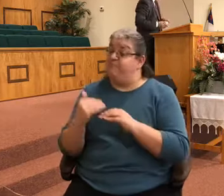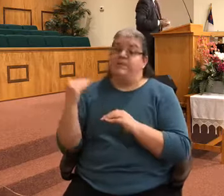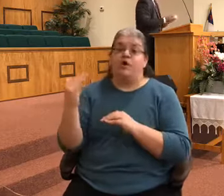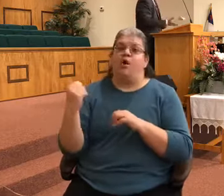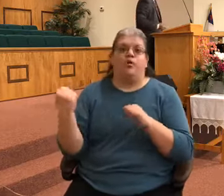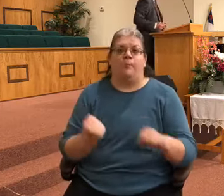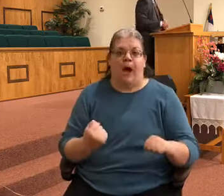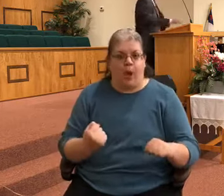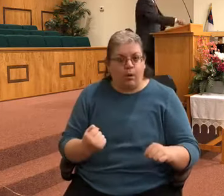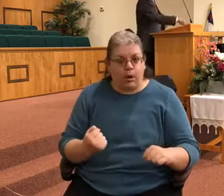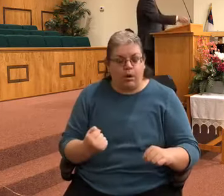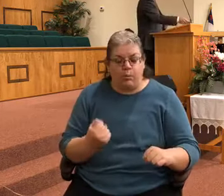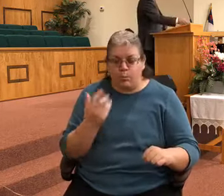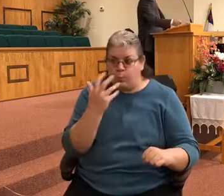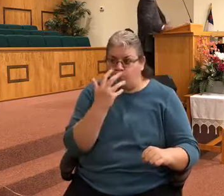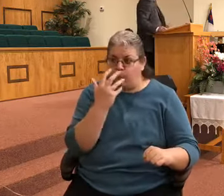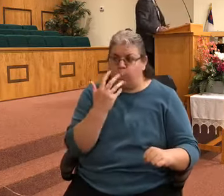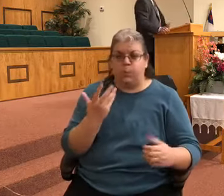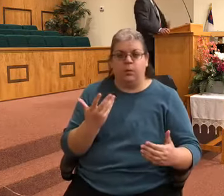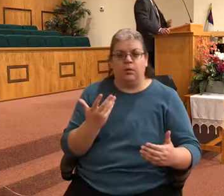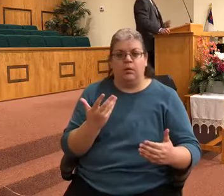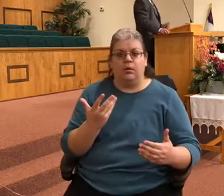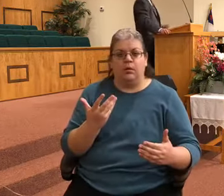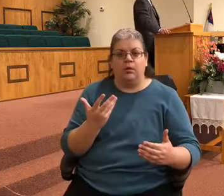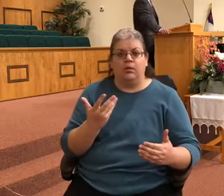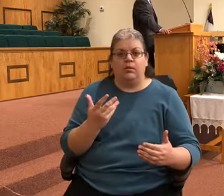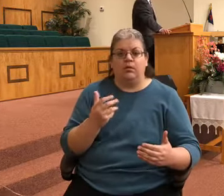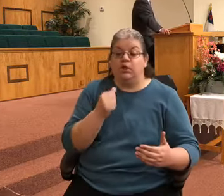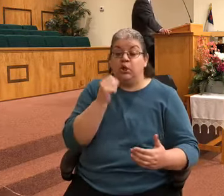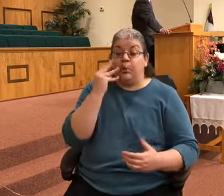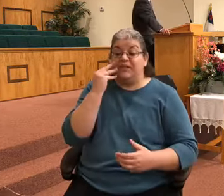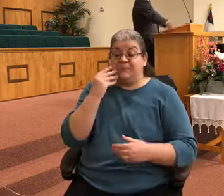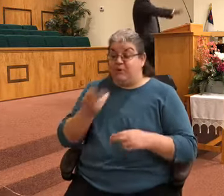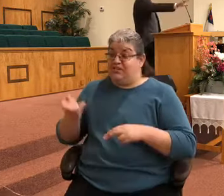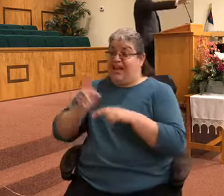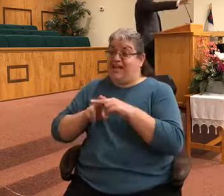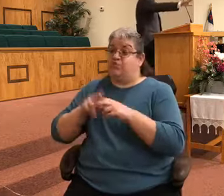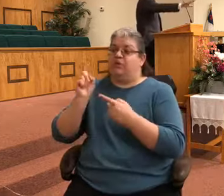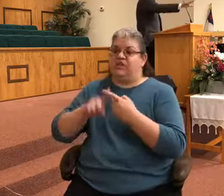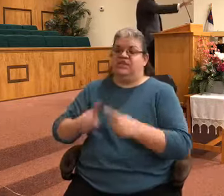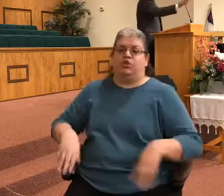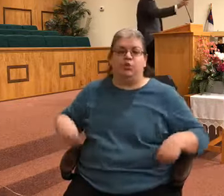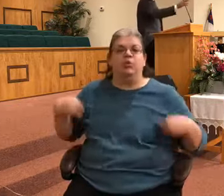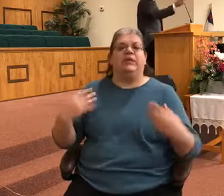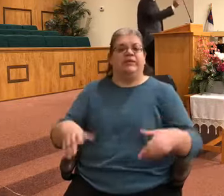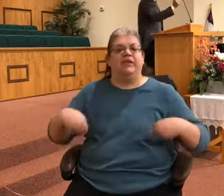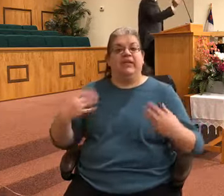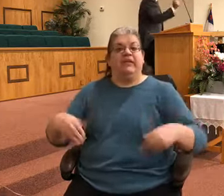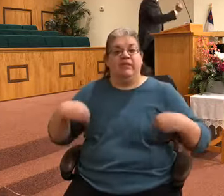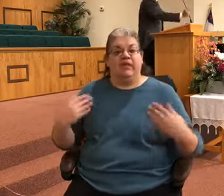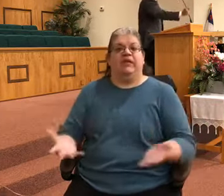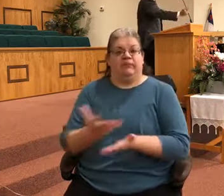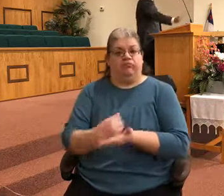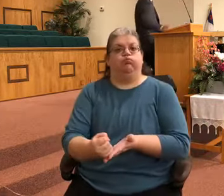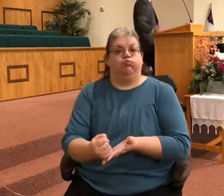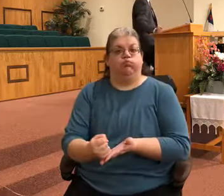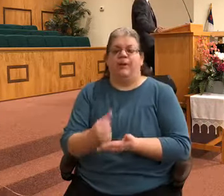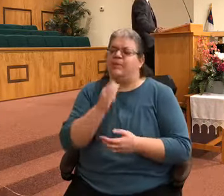You don't experience the extra until you've given what you've got. And I'm not talking financial, I'm talking about devotion to the Lord Jesus